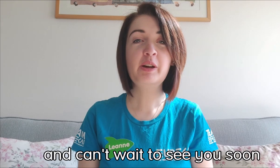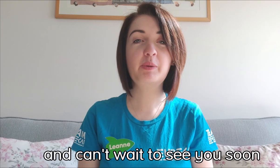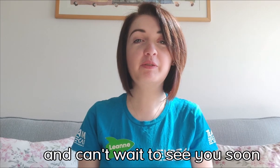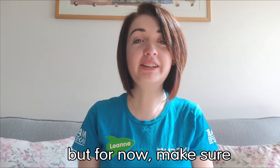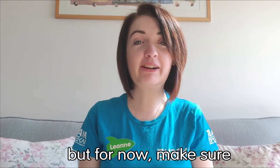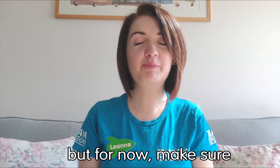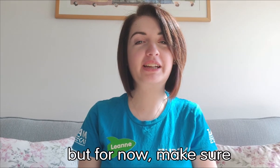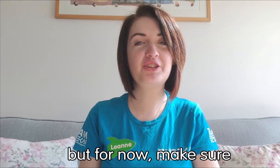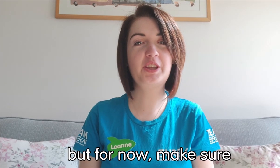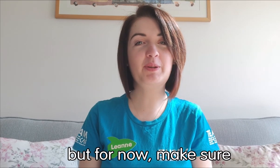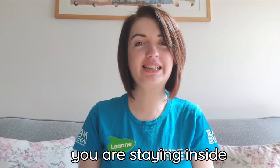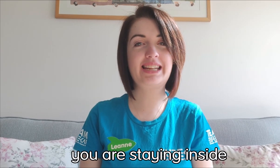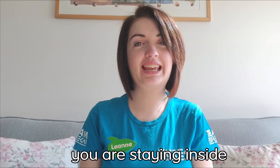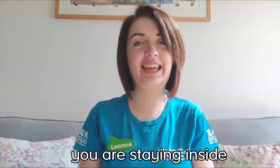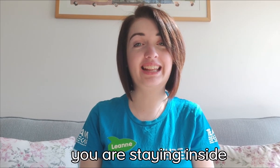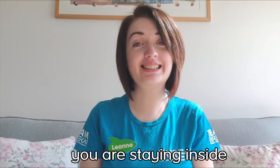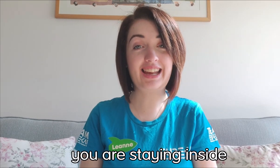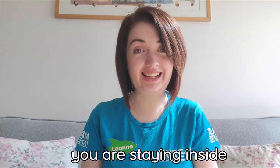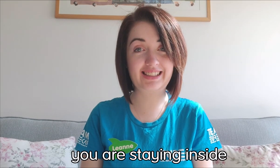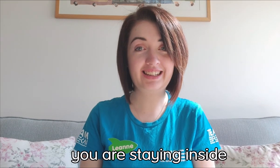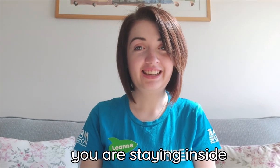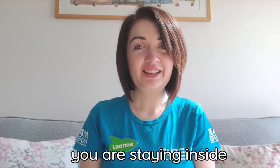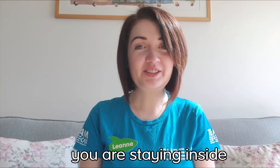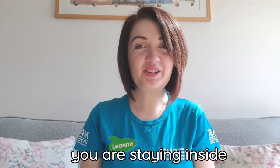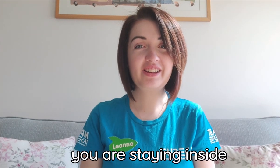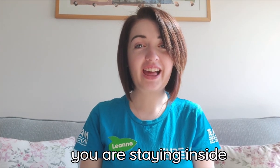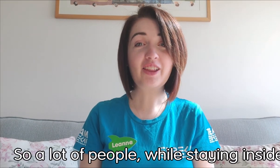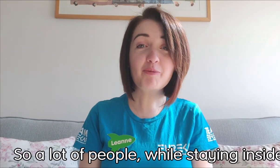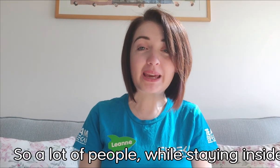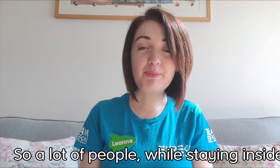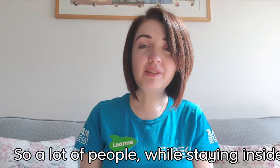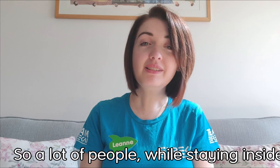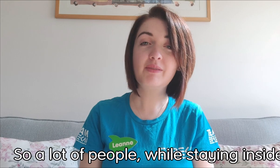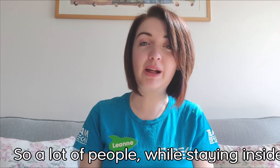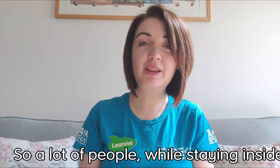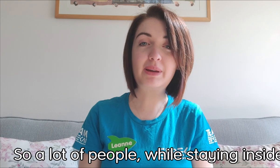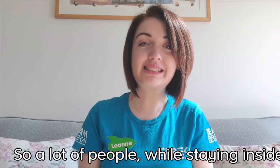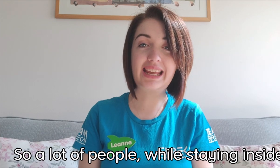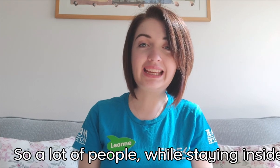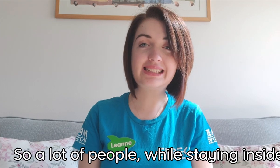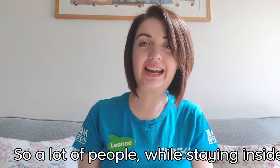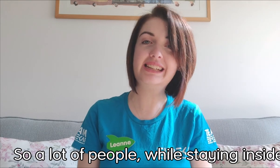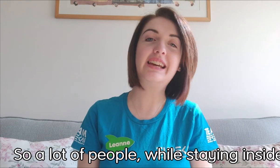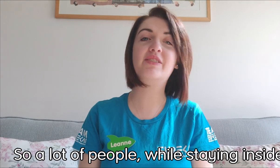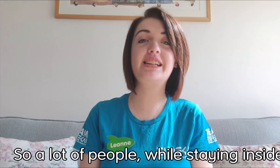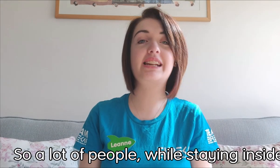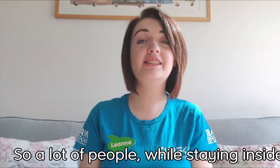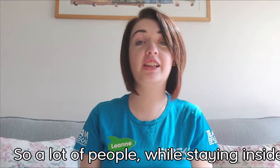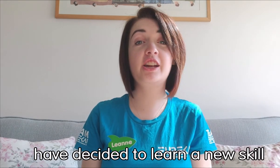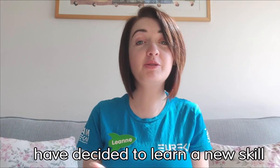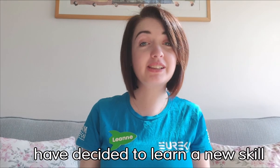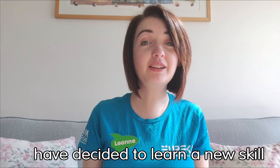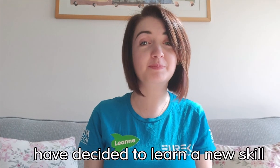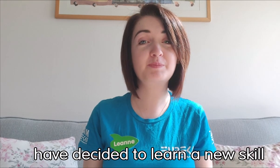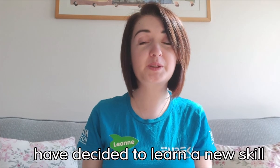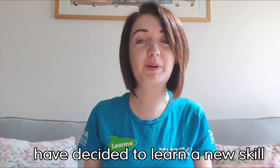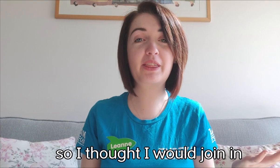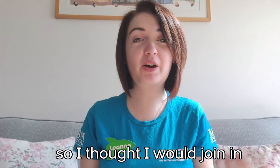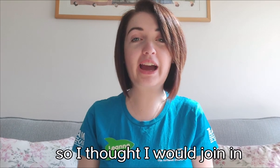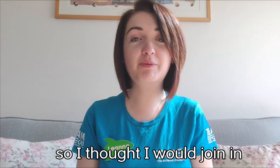but for now make sure you are staying inside. So a lot of people, while they've been staying inside, have decided to learn a new skill. So I thought I